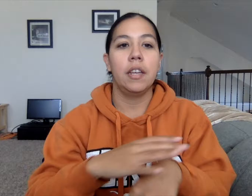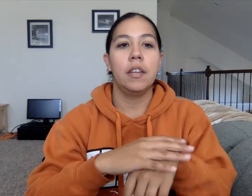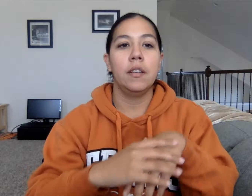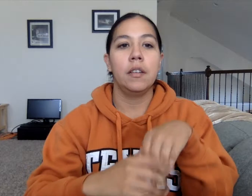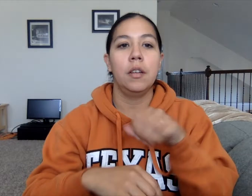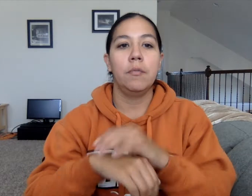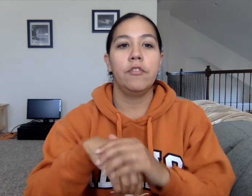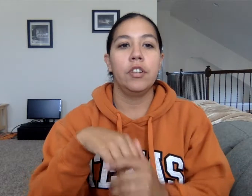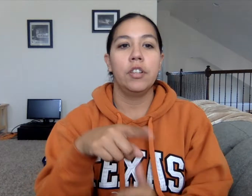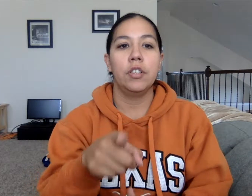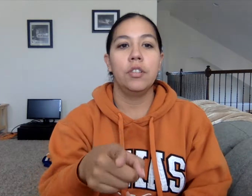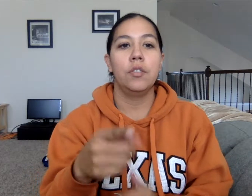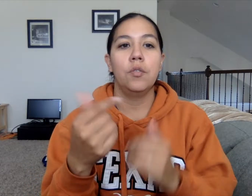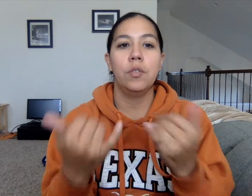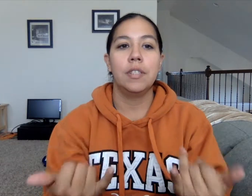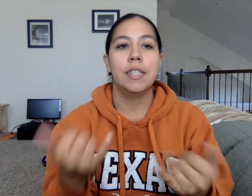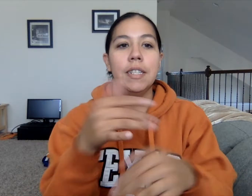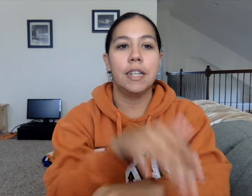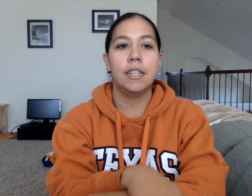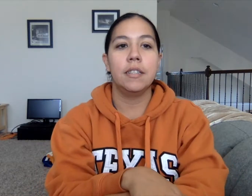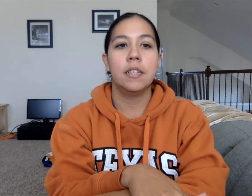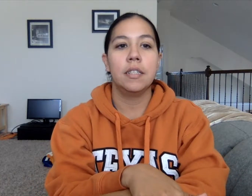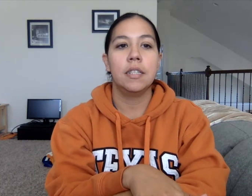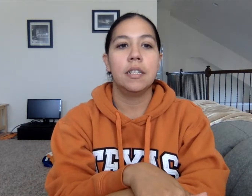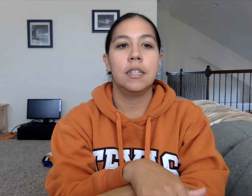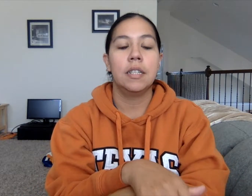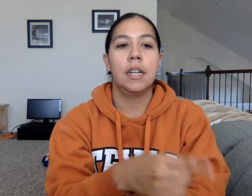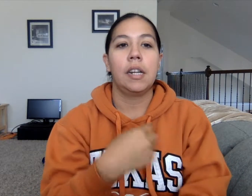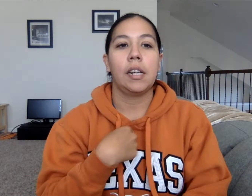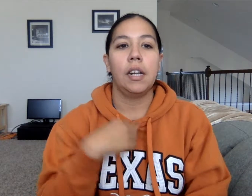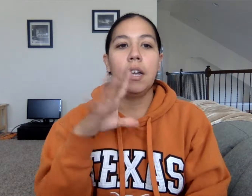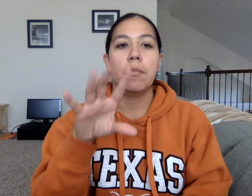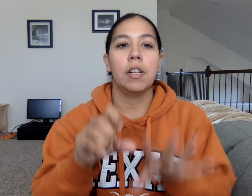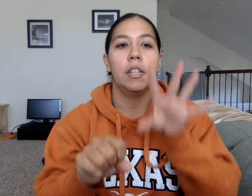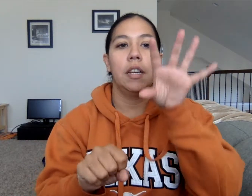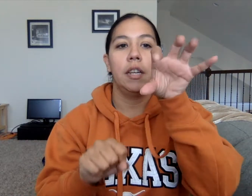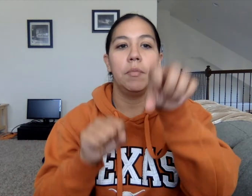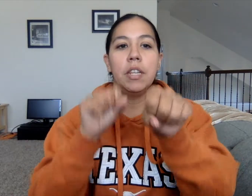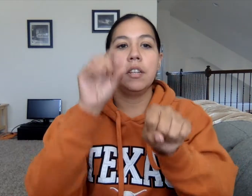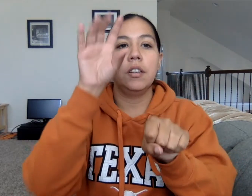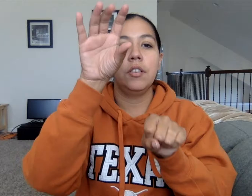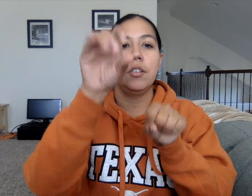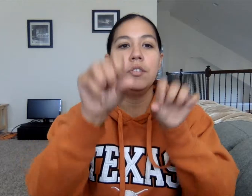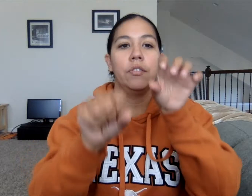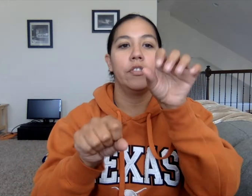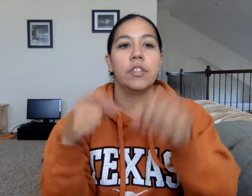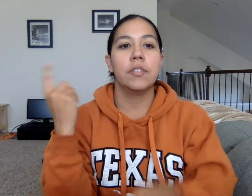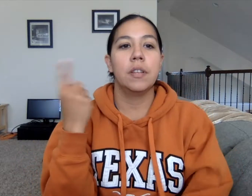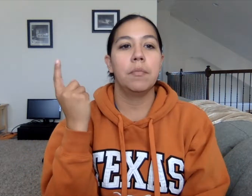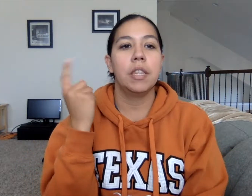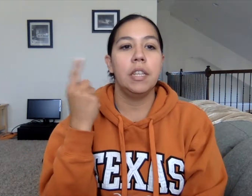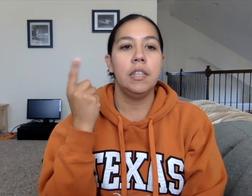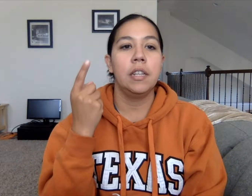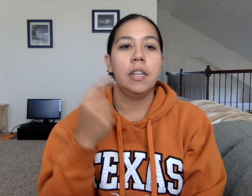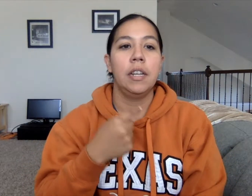You may call it in this evening, but you've